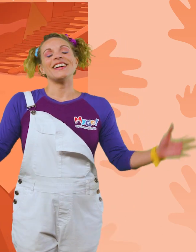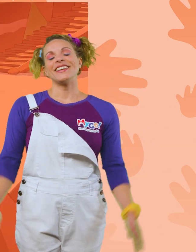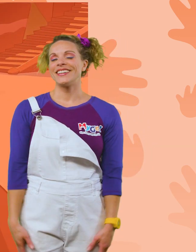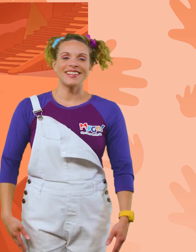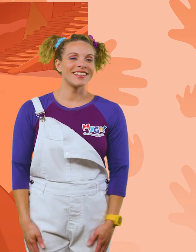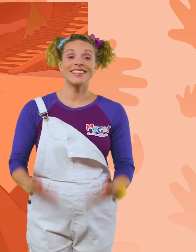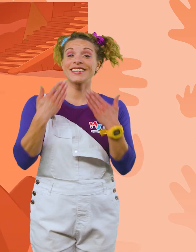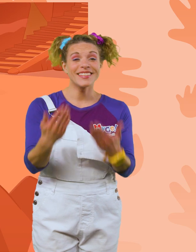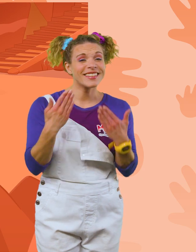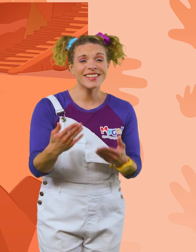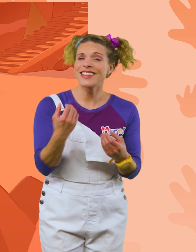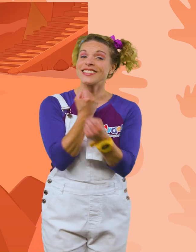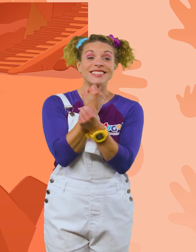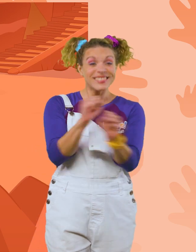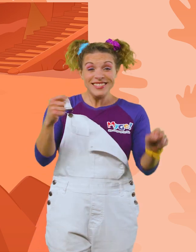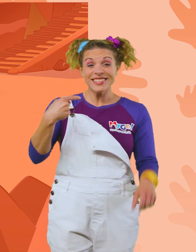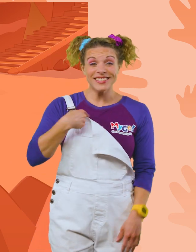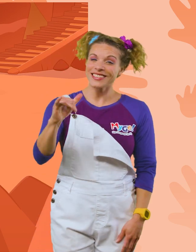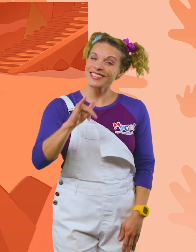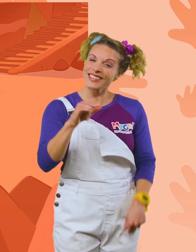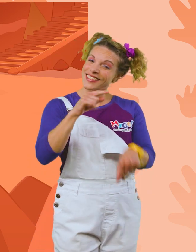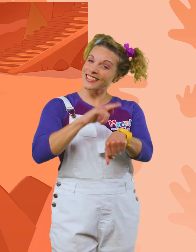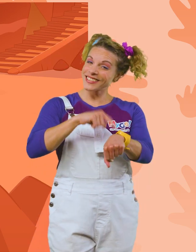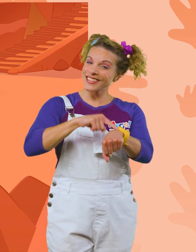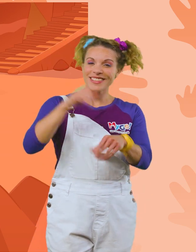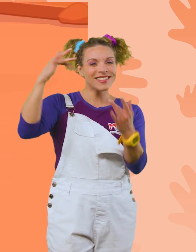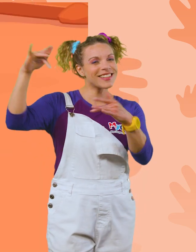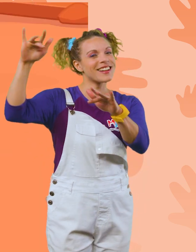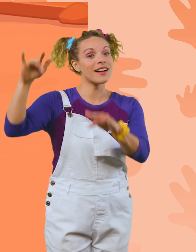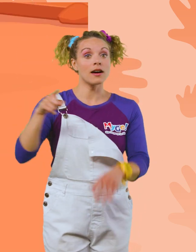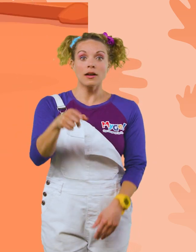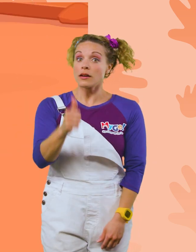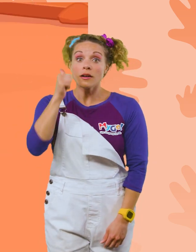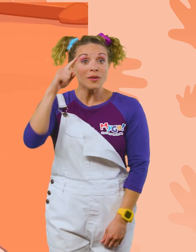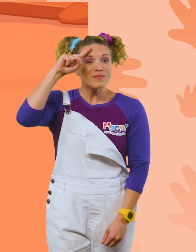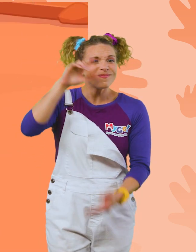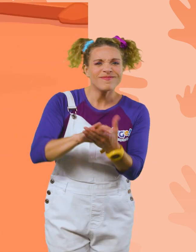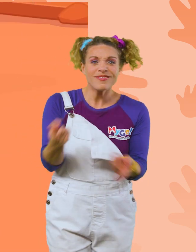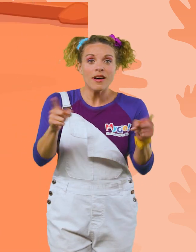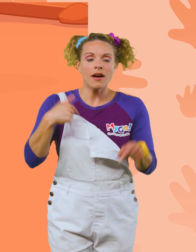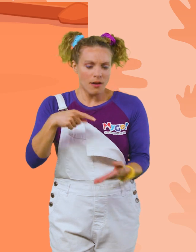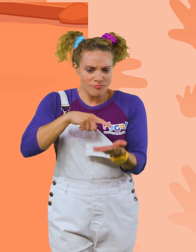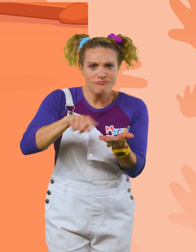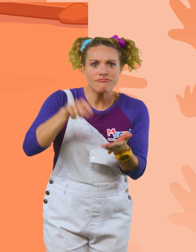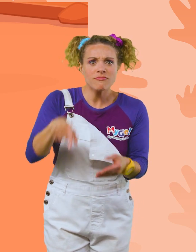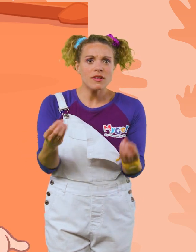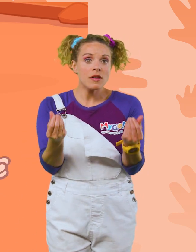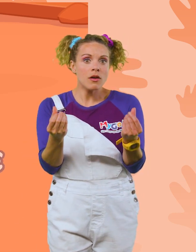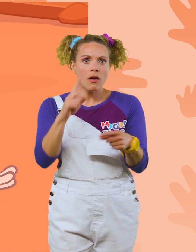Oh, thank you so much for saving me, fellow time travelers. You won't believe what happened. I was just researching these grounds